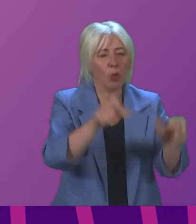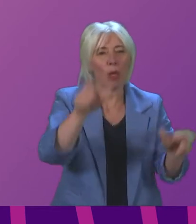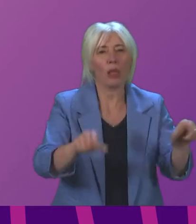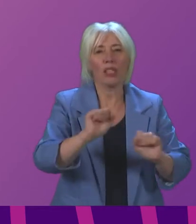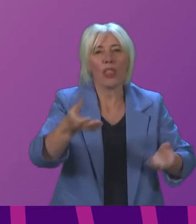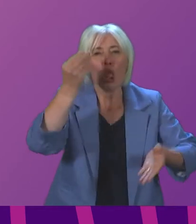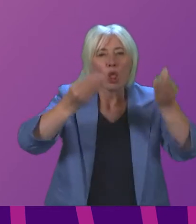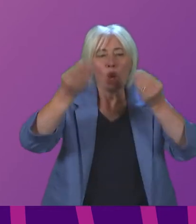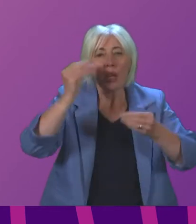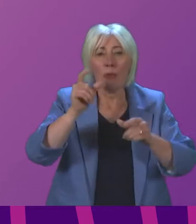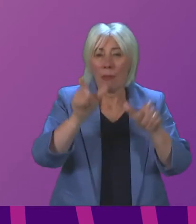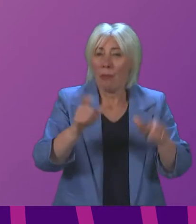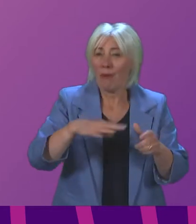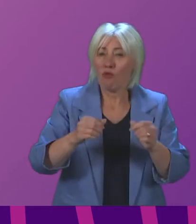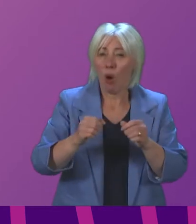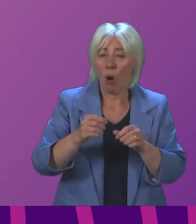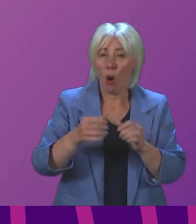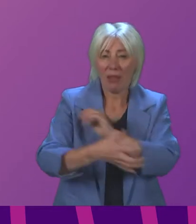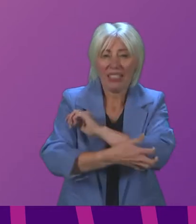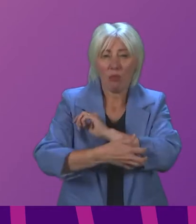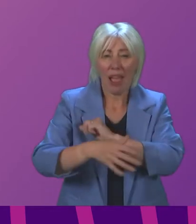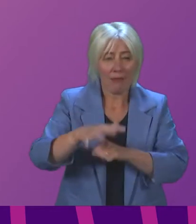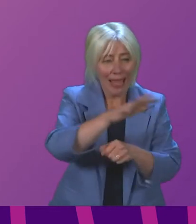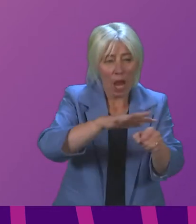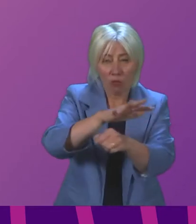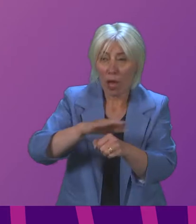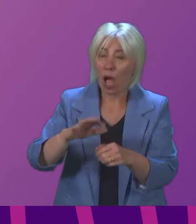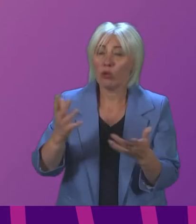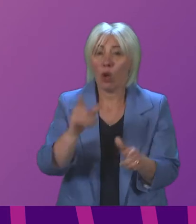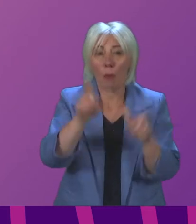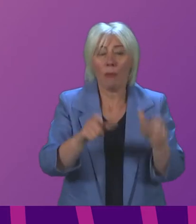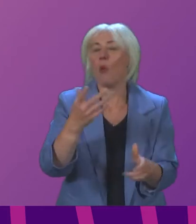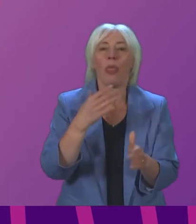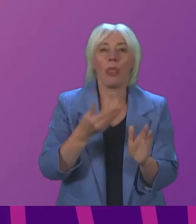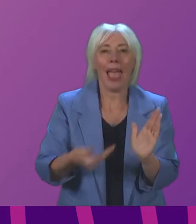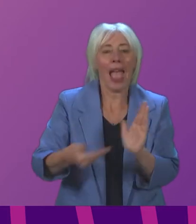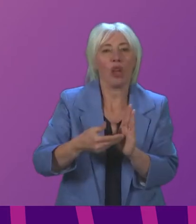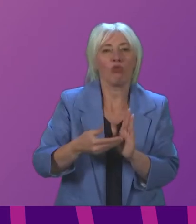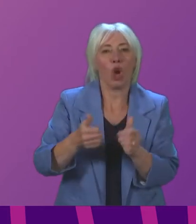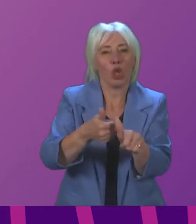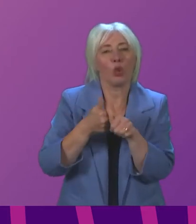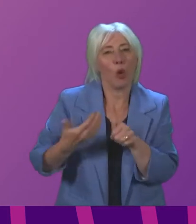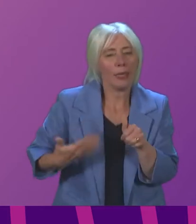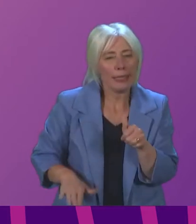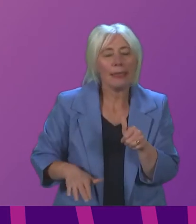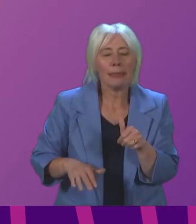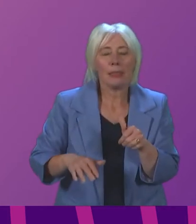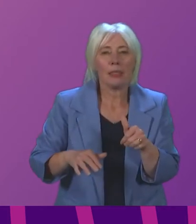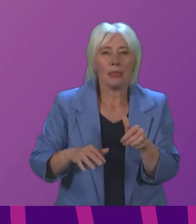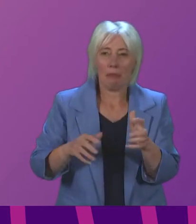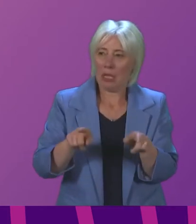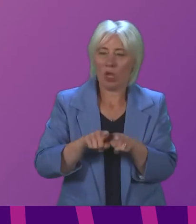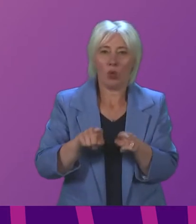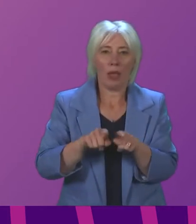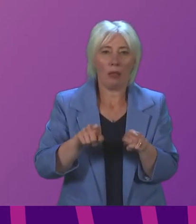for those from deprived areas and those with additional support needs and the negative impact the pandemic has had on attempts to